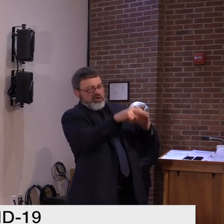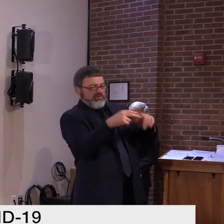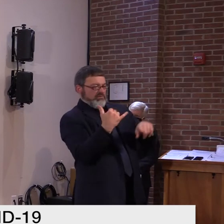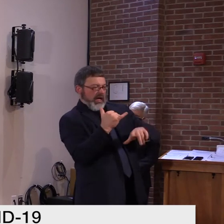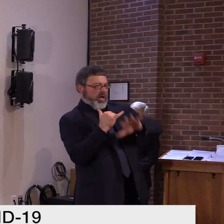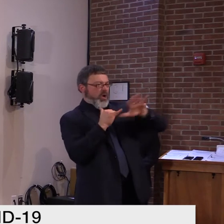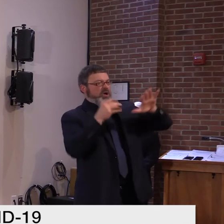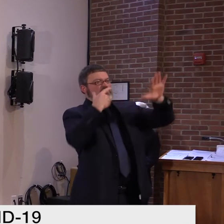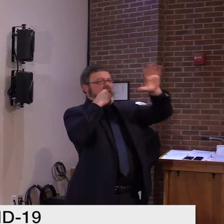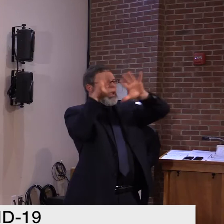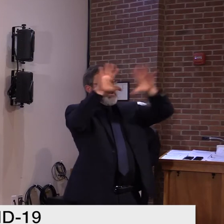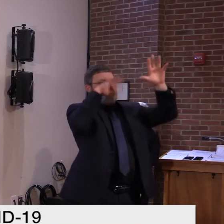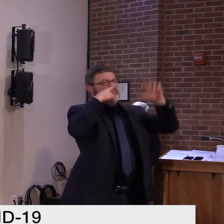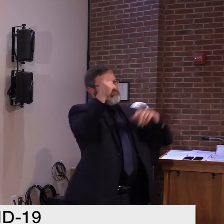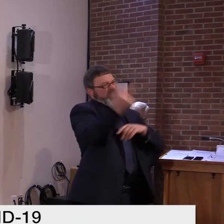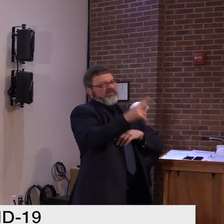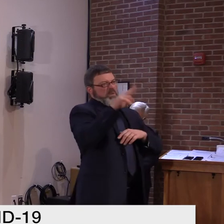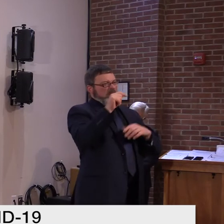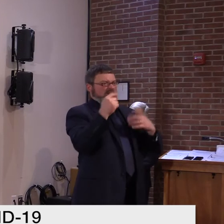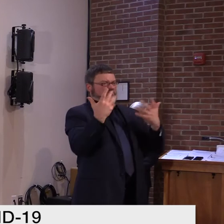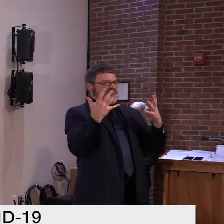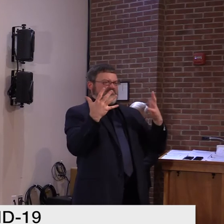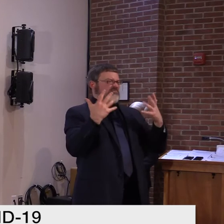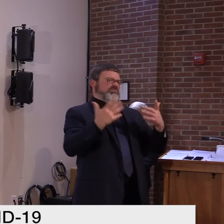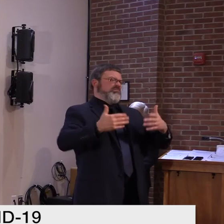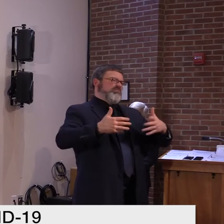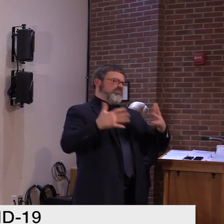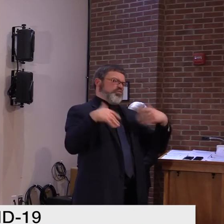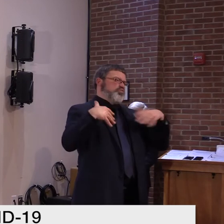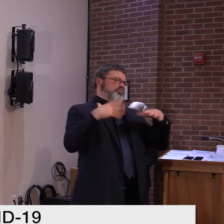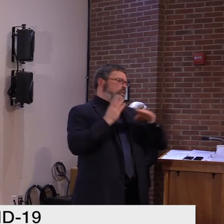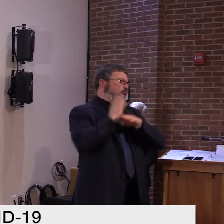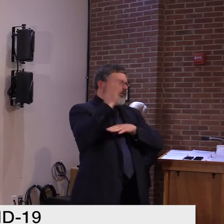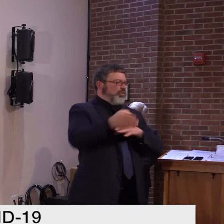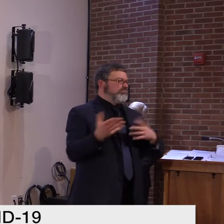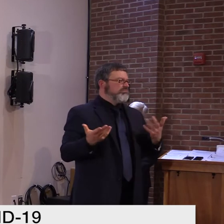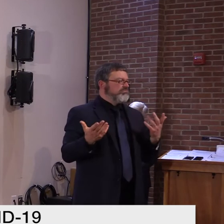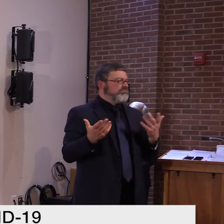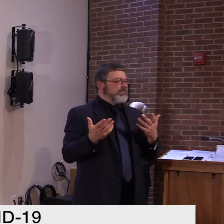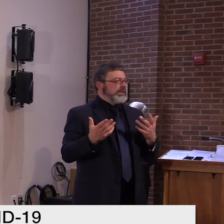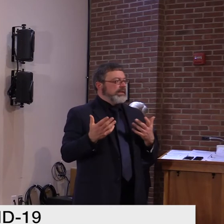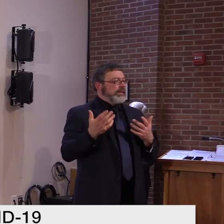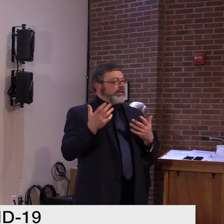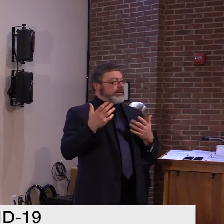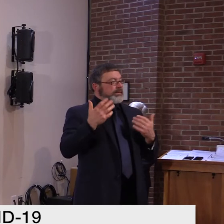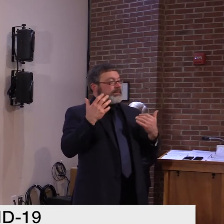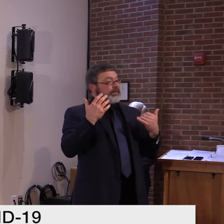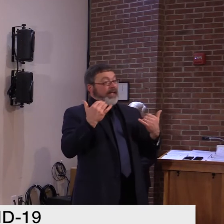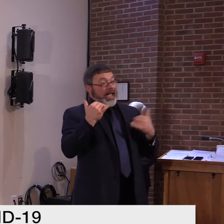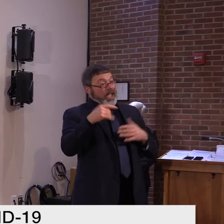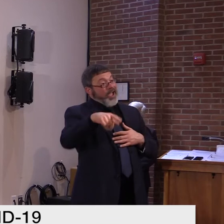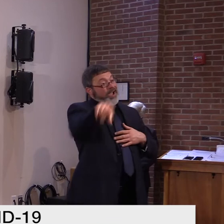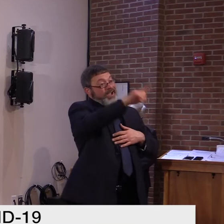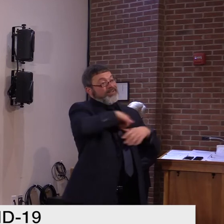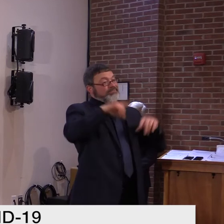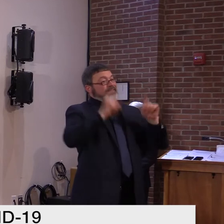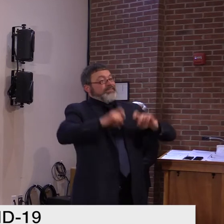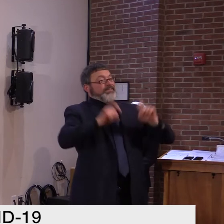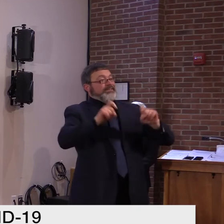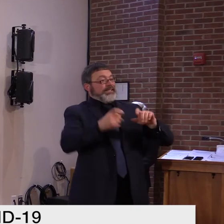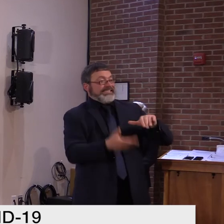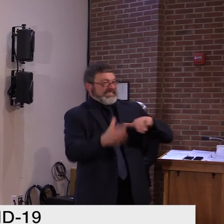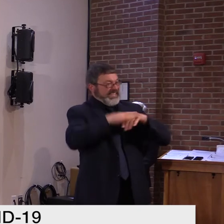it has been strategic where we pop things up in areas of high activity, we still are testing adequately